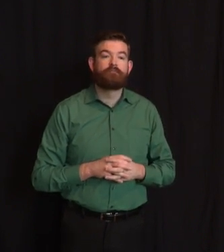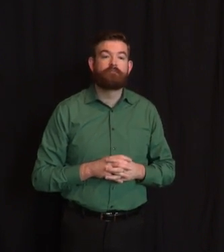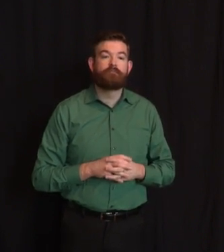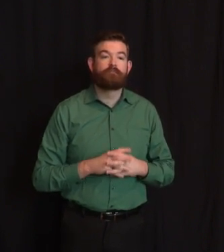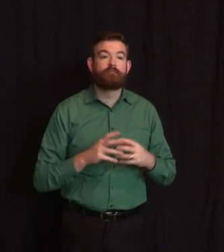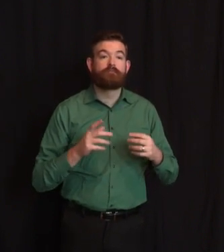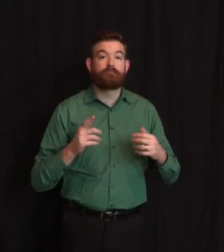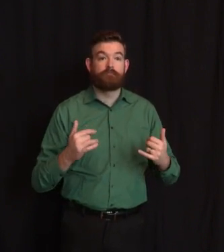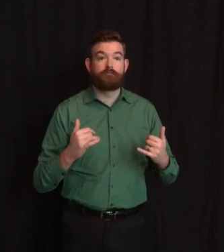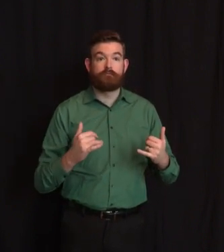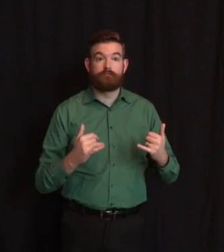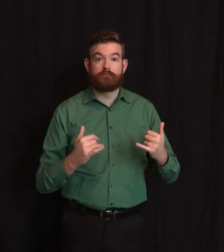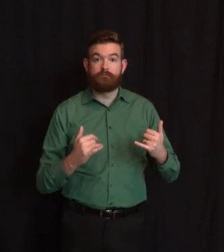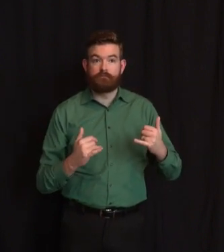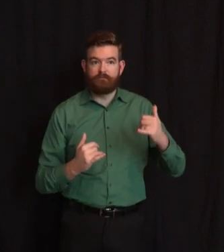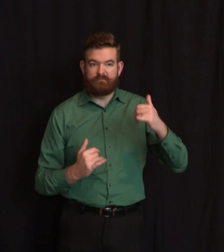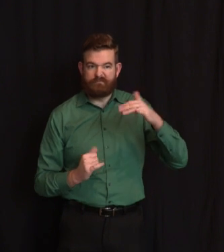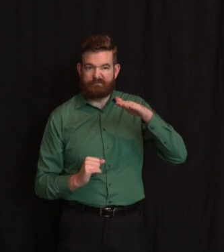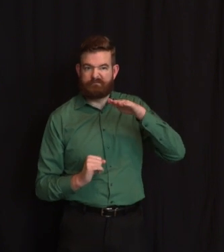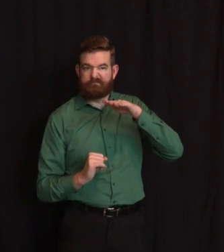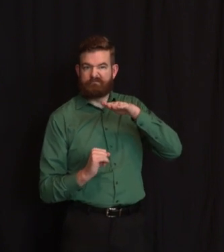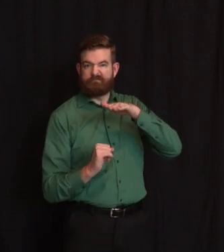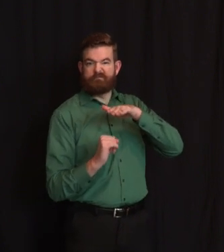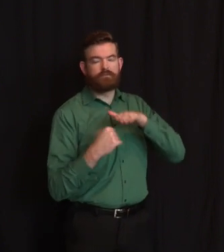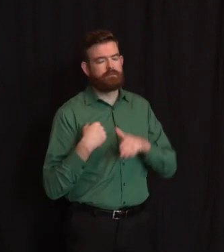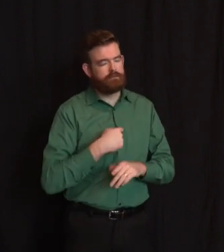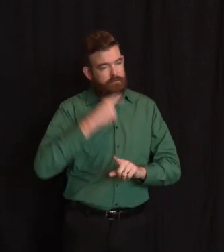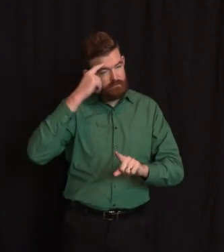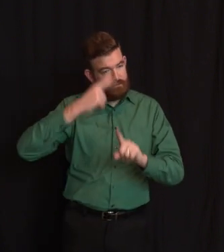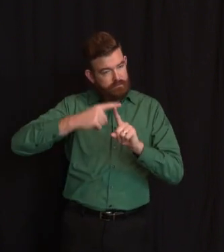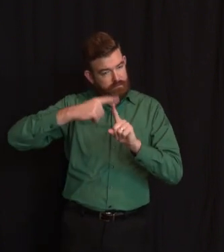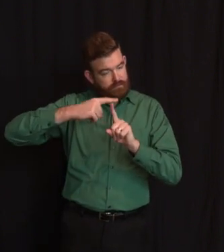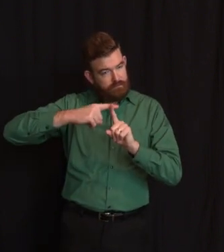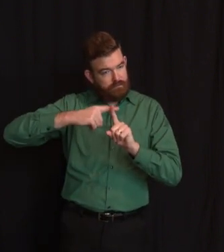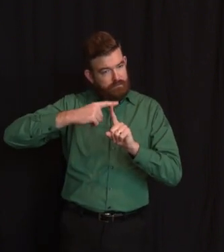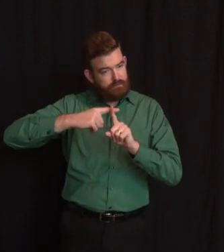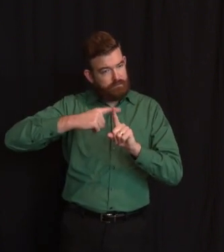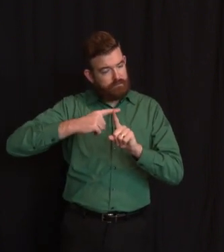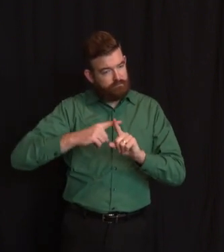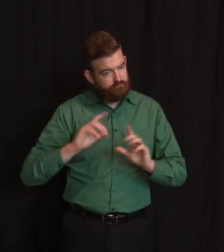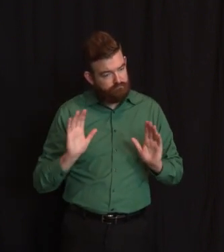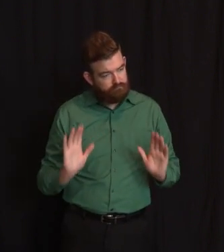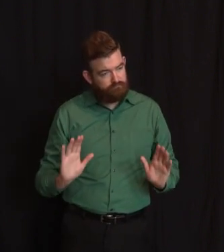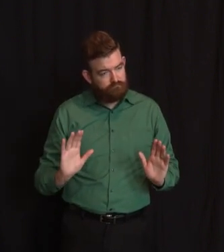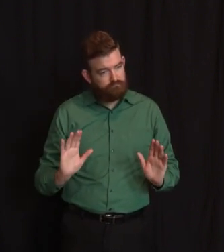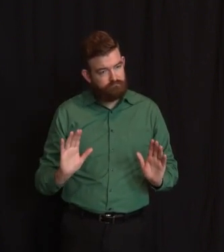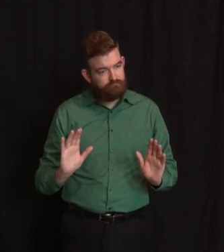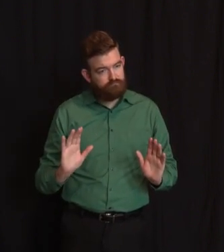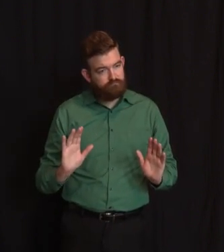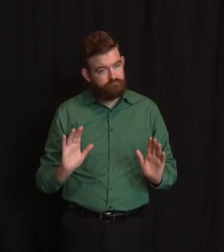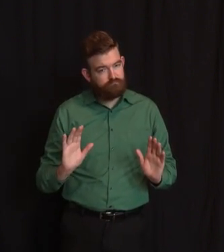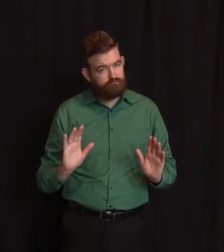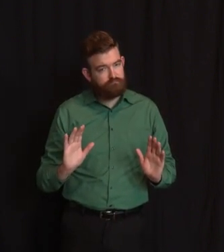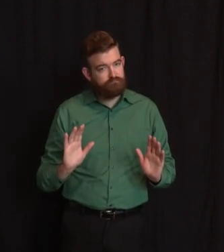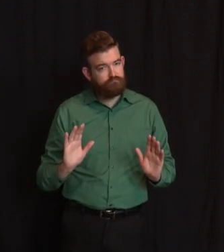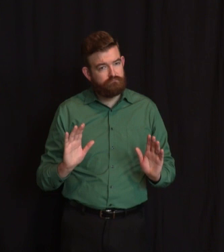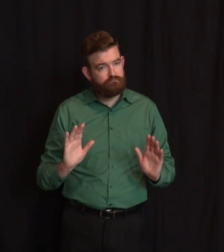look and I look and we all look at it, we're sort of in a – I would define the peak not as a day in time right now, but a period of time.